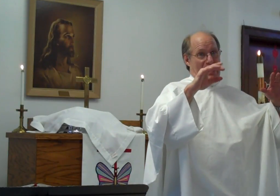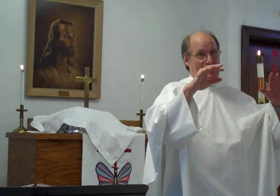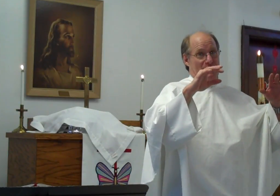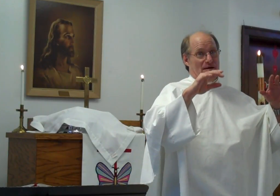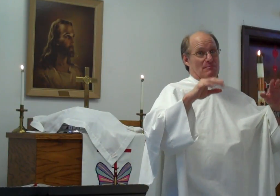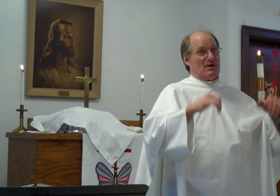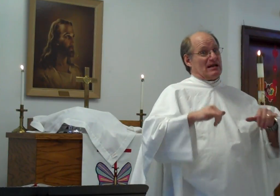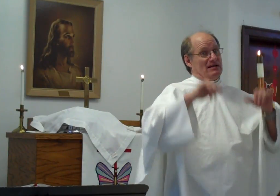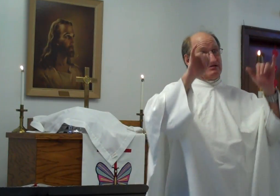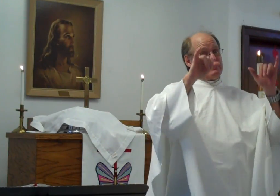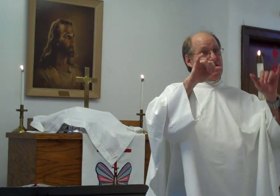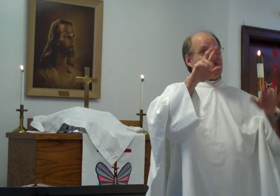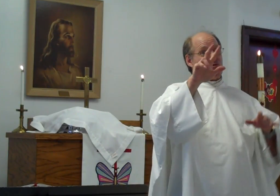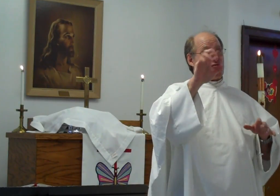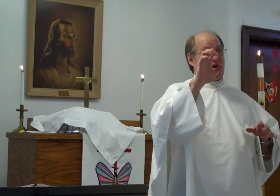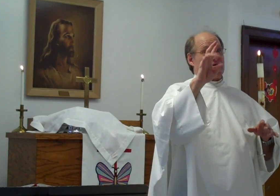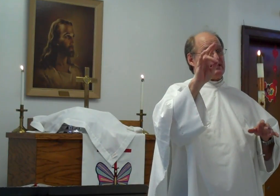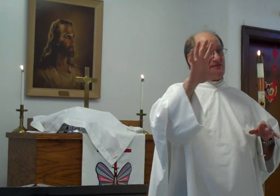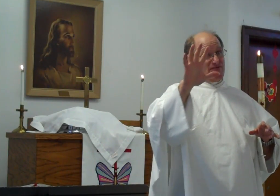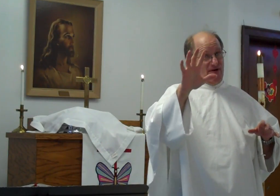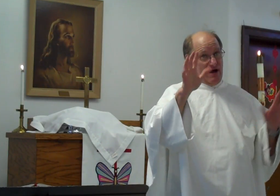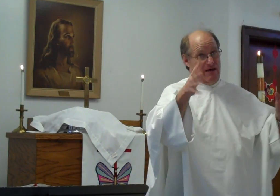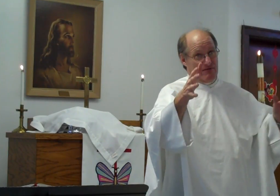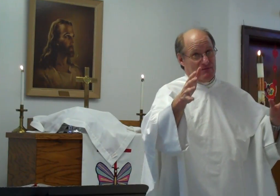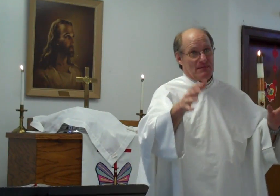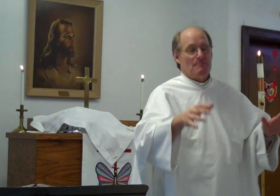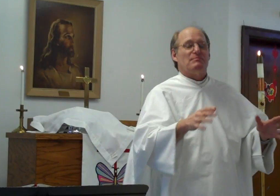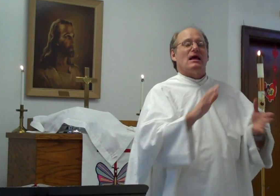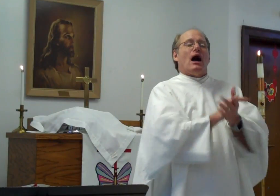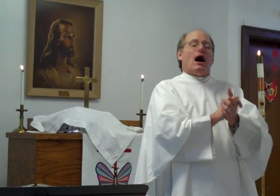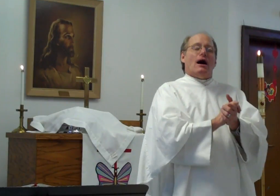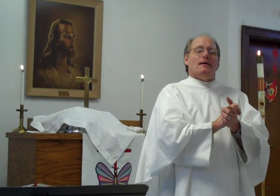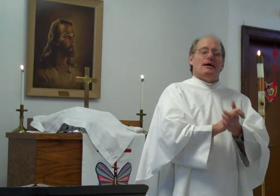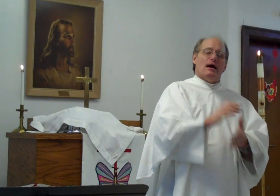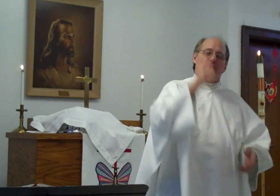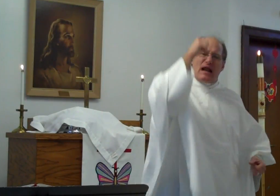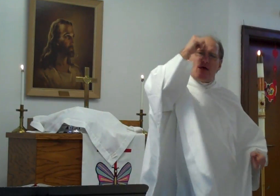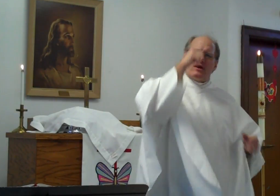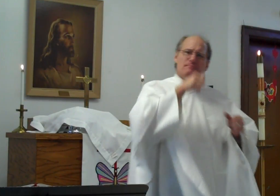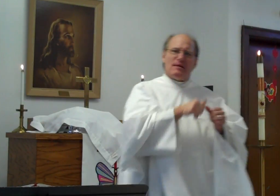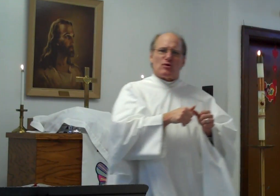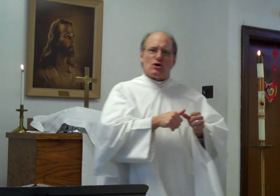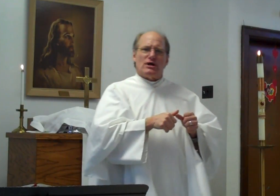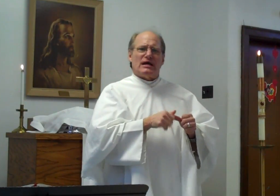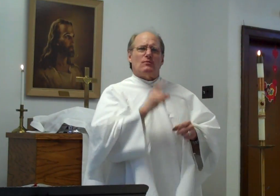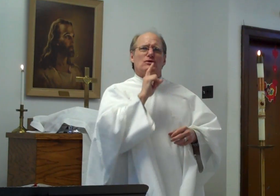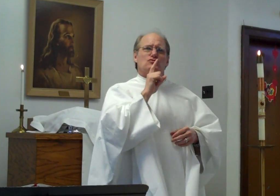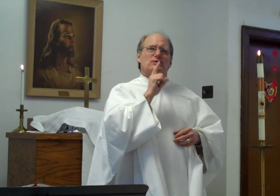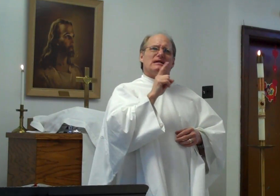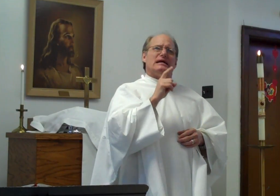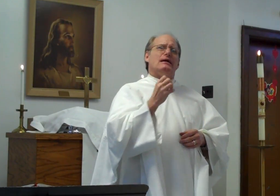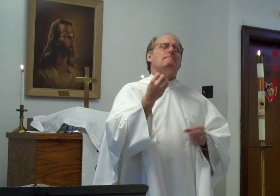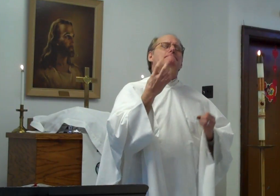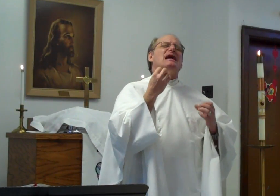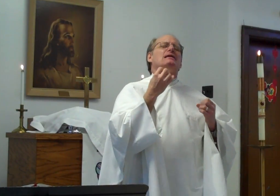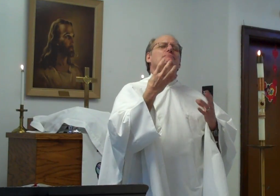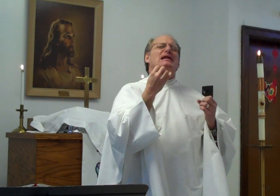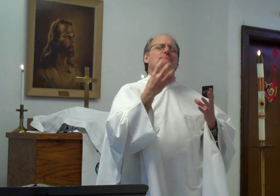rained, but it stayed for 375. Right. But I remember, it was really many, many,